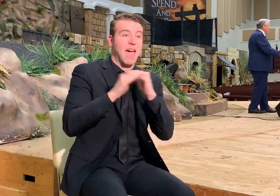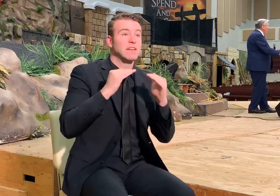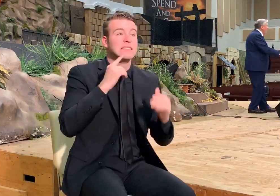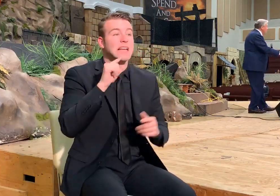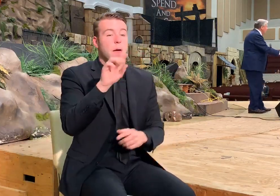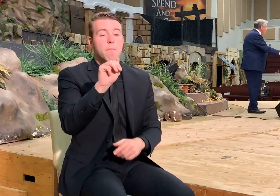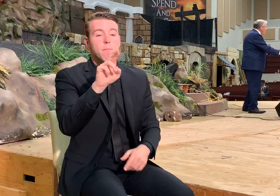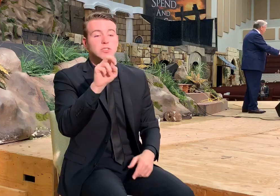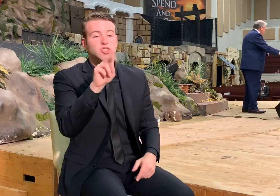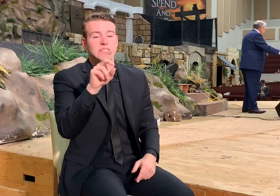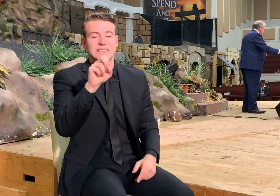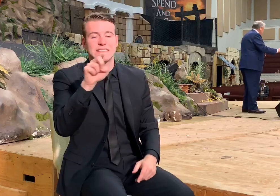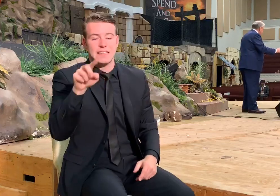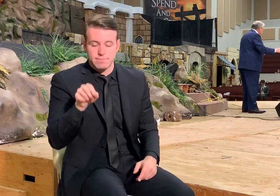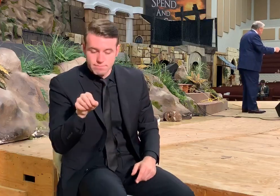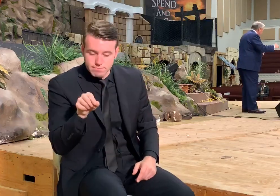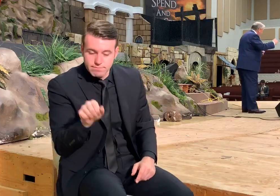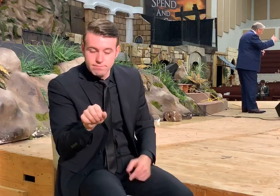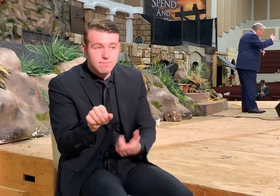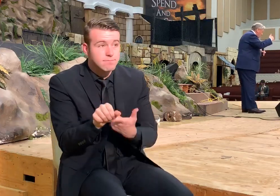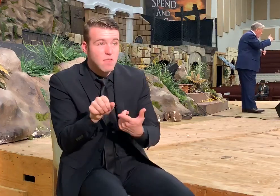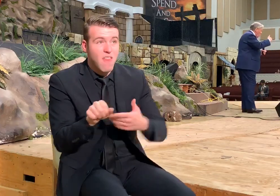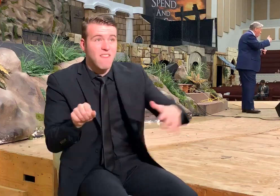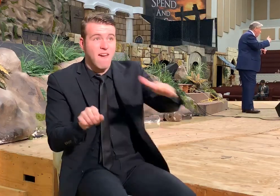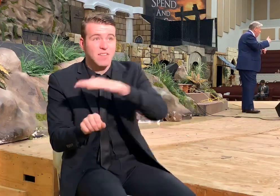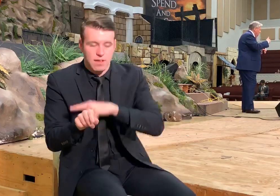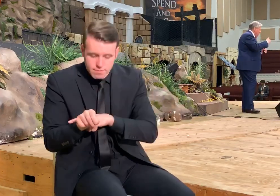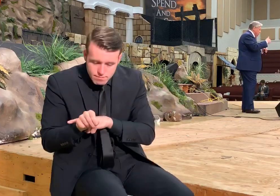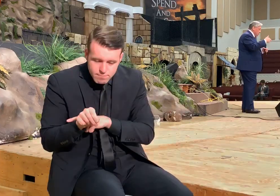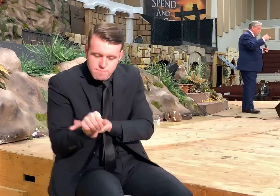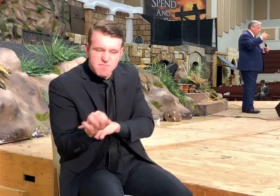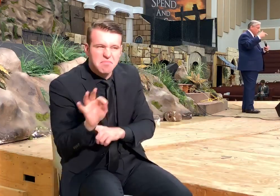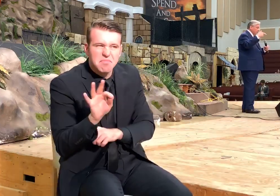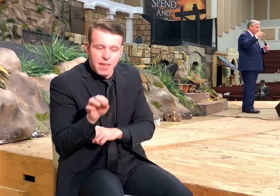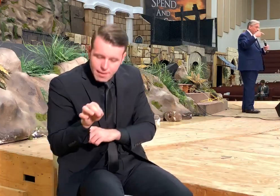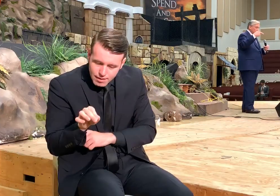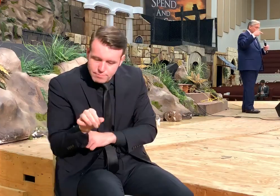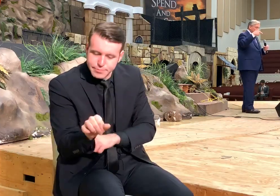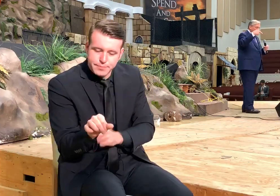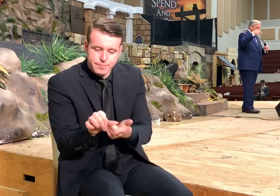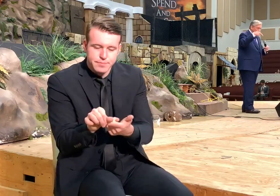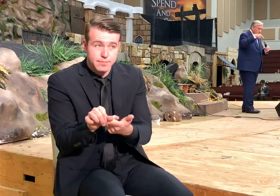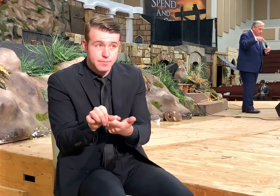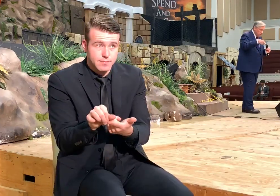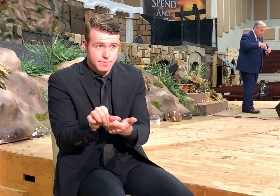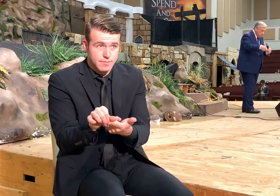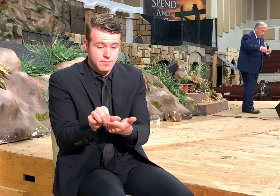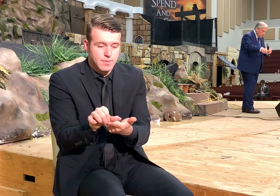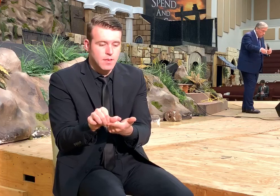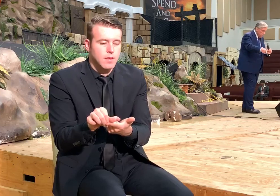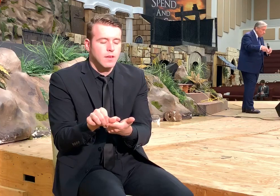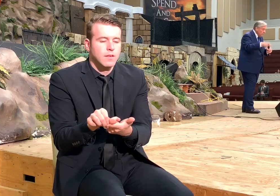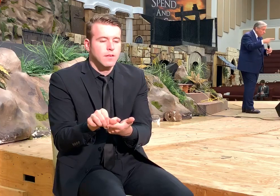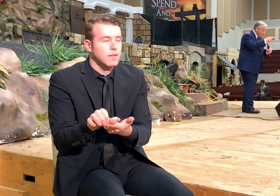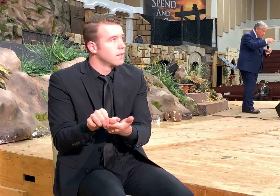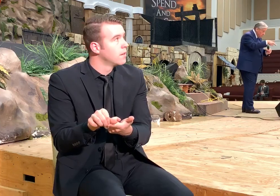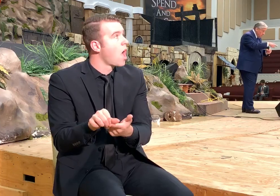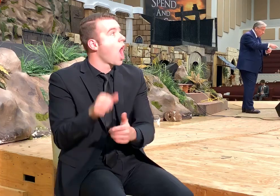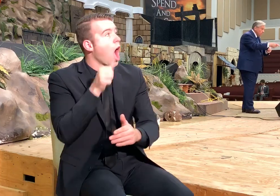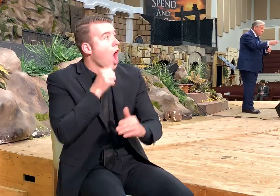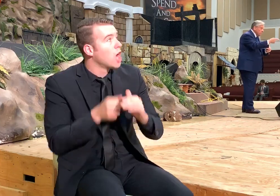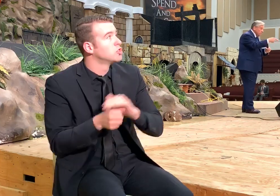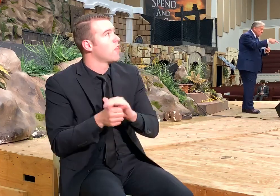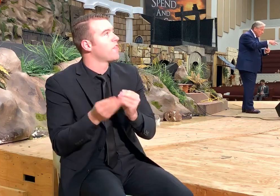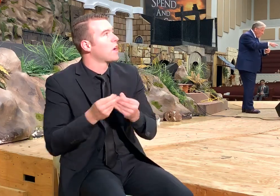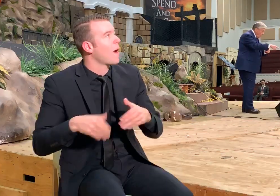a man took and sowed in his field. A grain of mustard seed that was sowed underground.